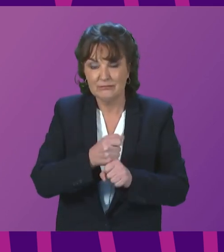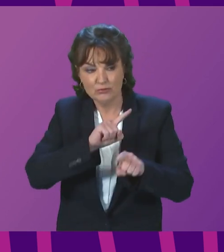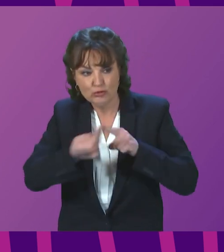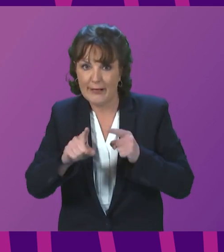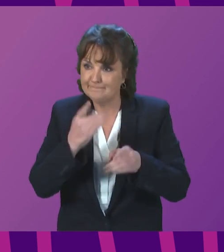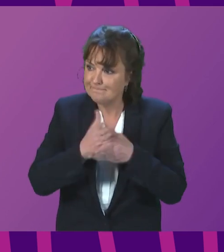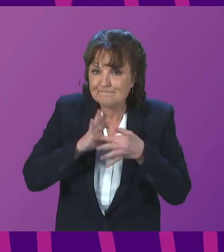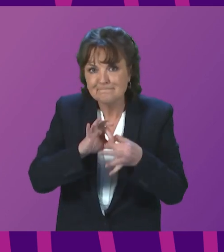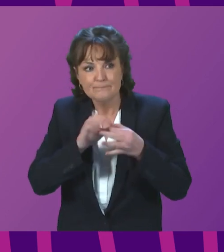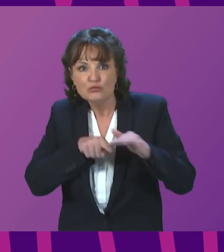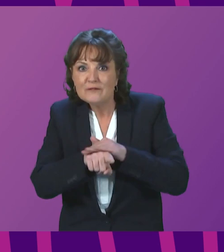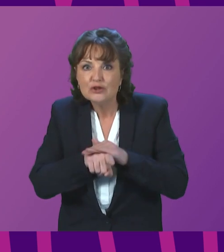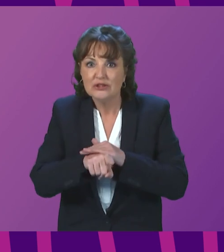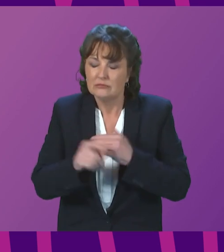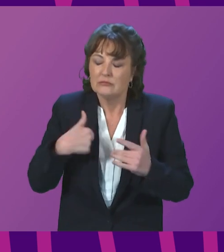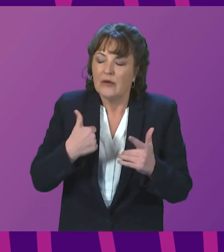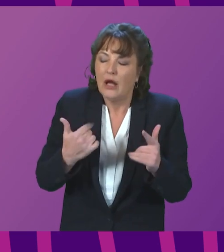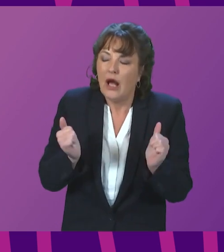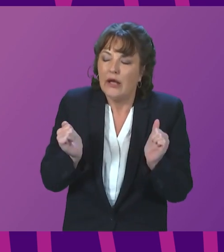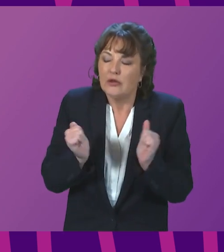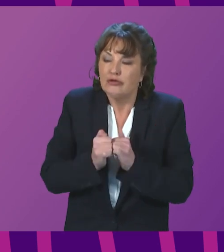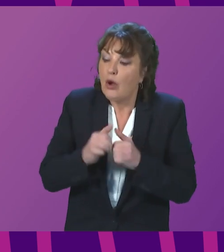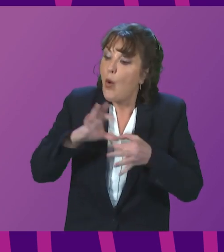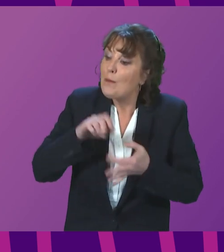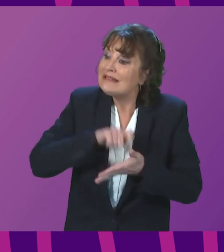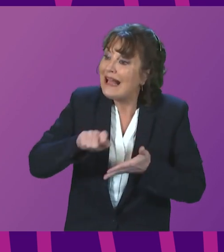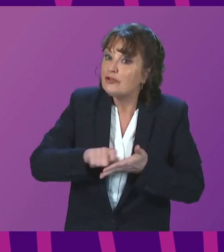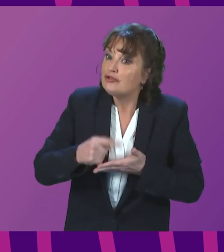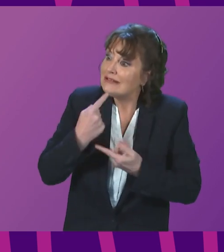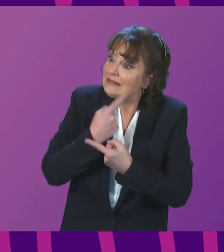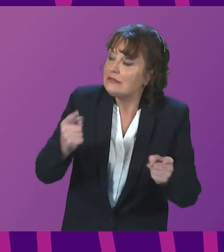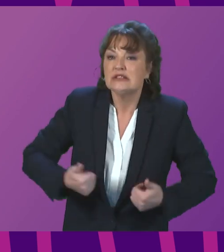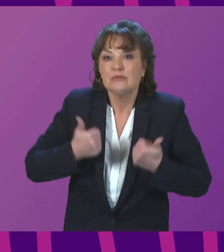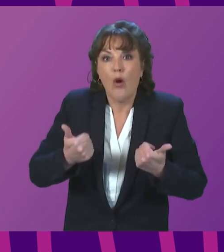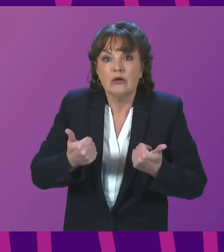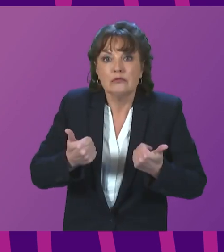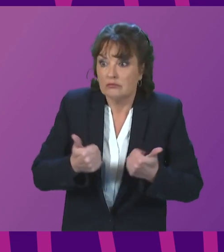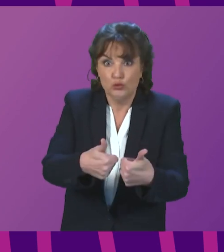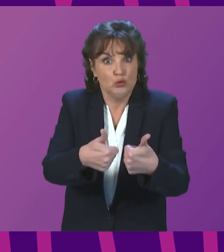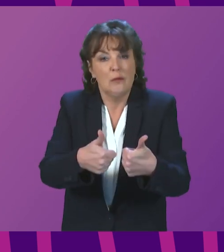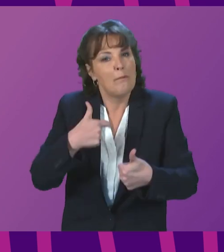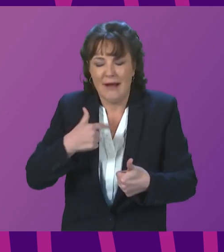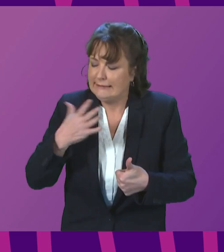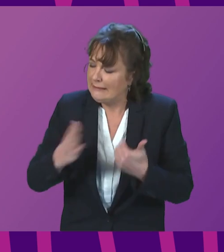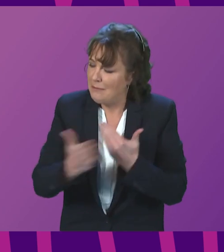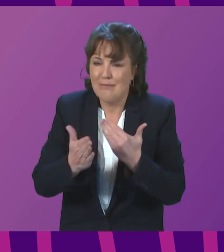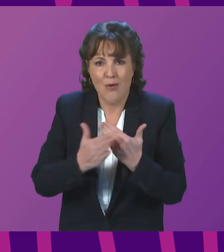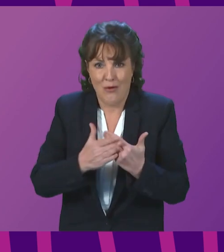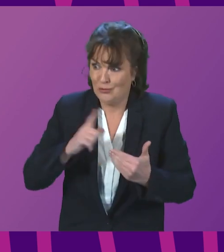taken this morning by the Home Secretary, but I agree that much more needs to be done to protect people who are fleeing for their lives.